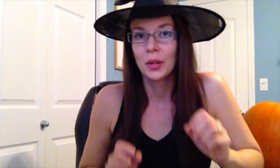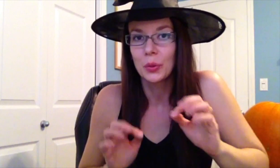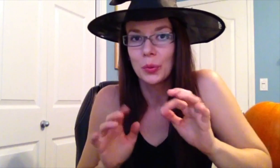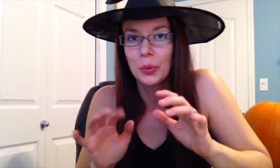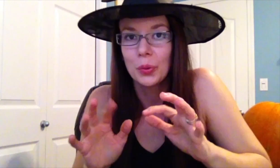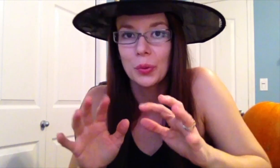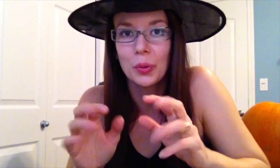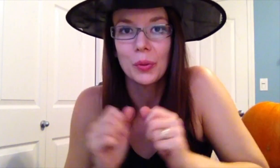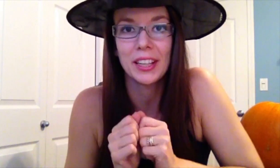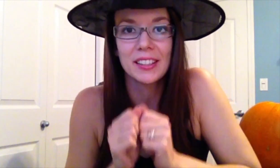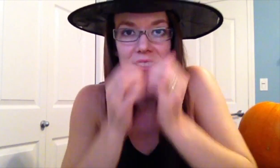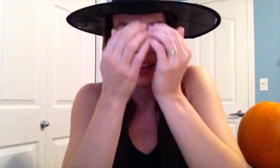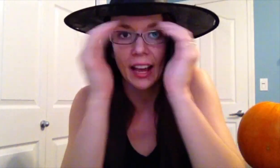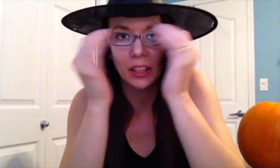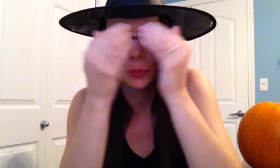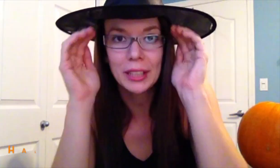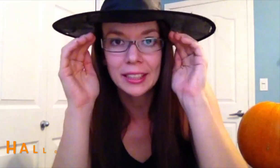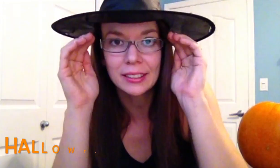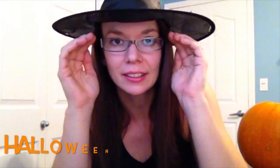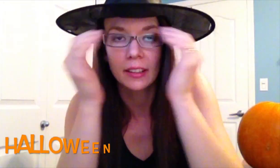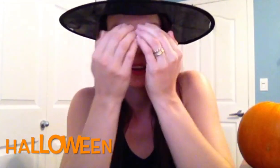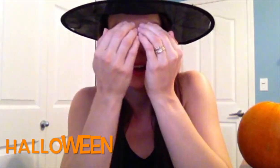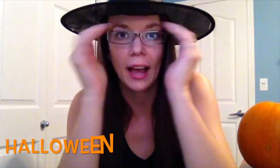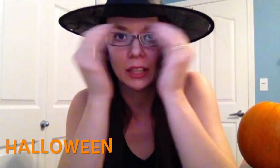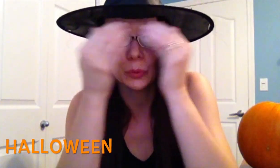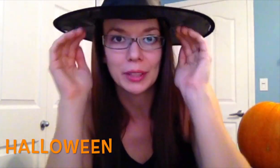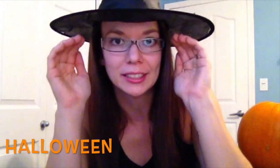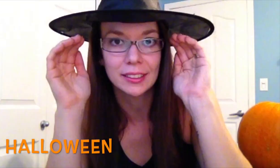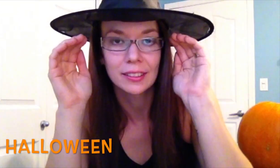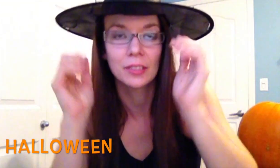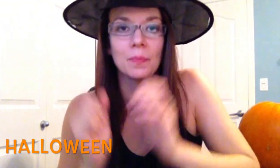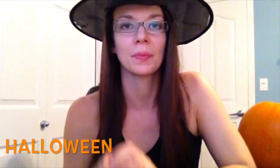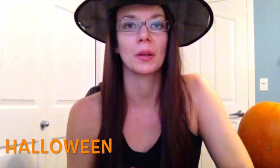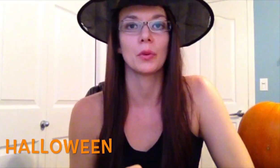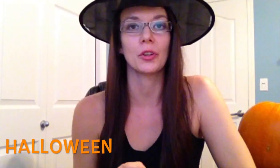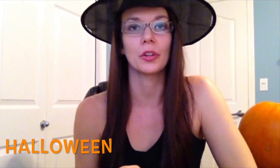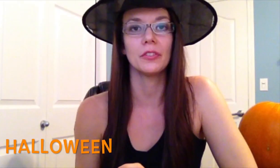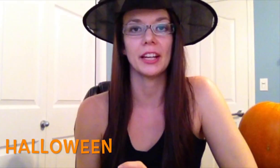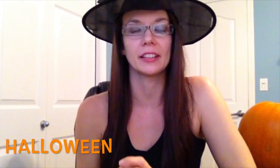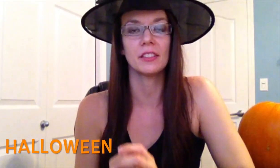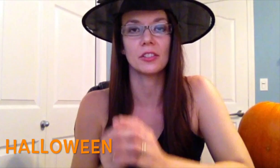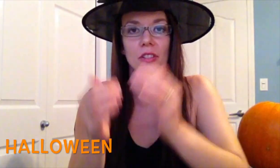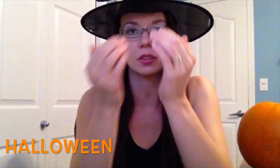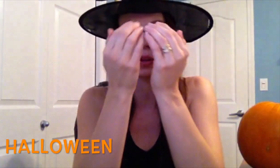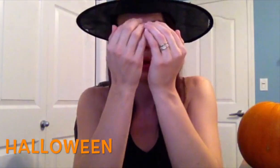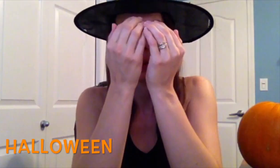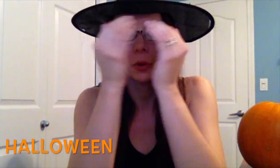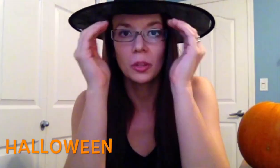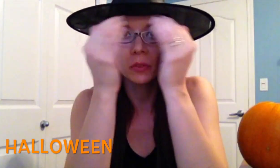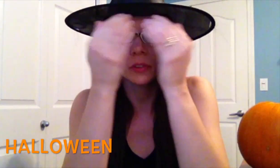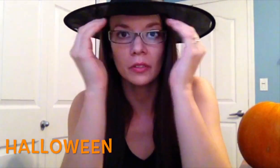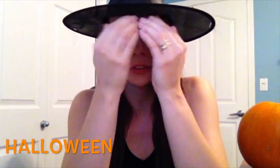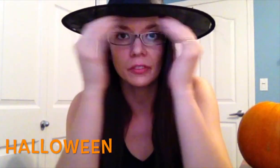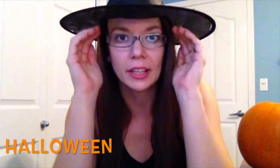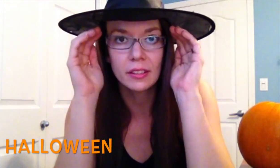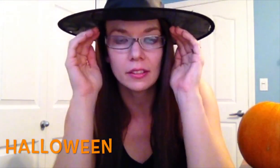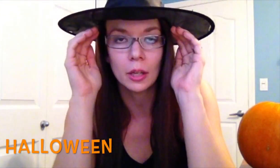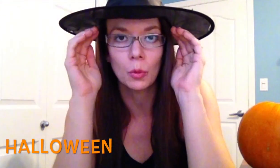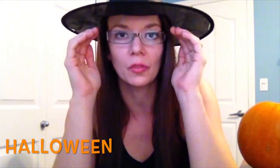Ooh, it's Halloween. Halloween. With curved hands, you're just going to put them in front of your face and move